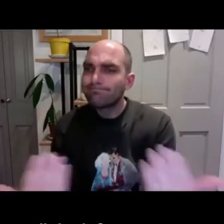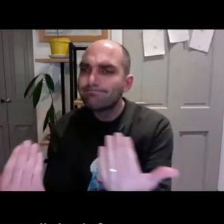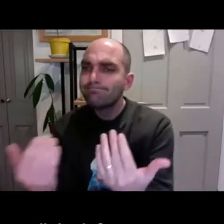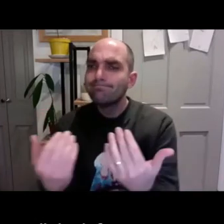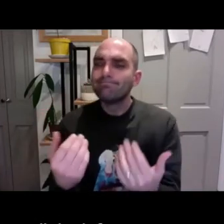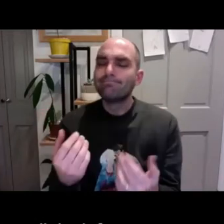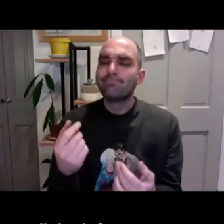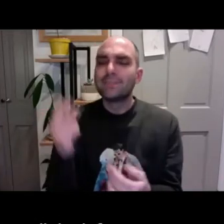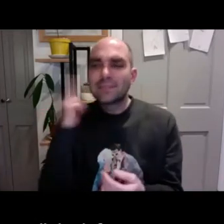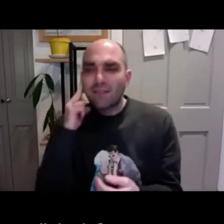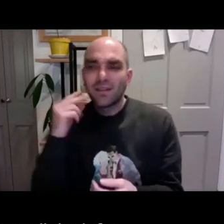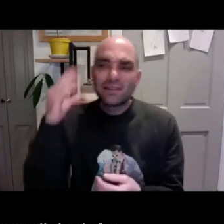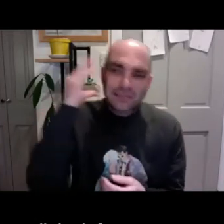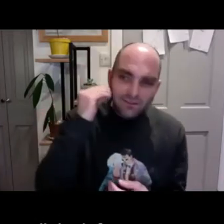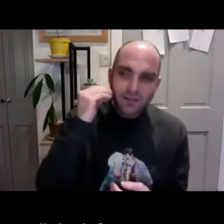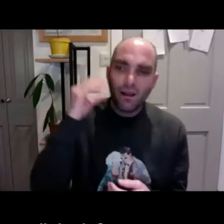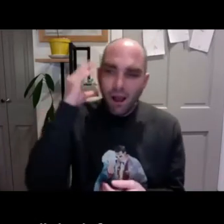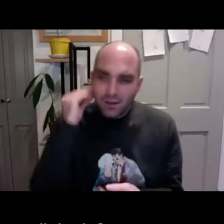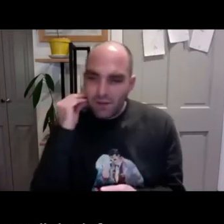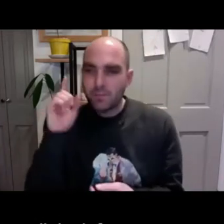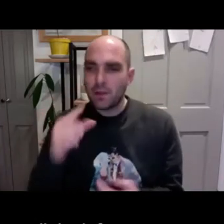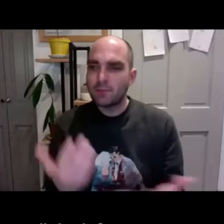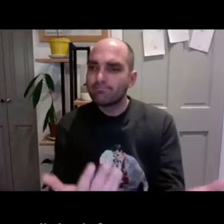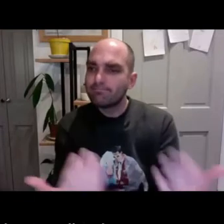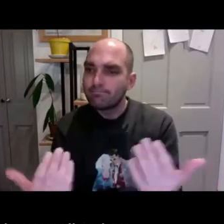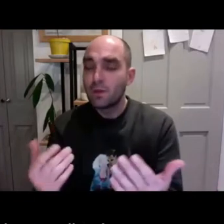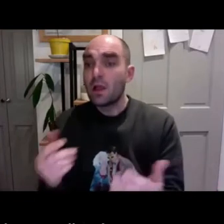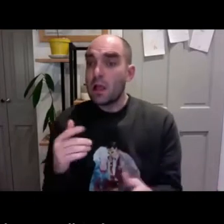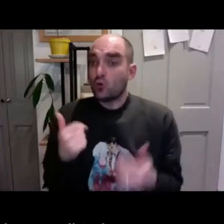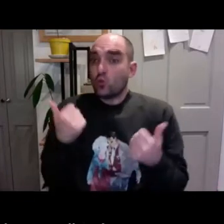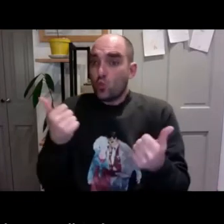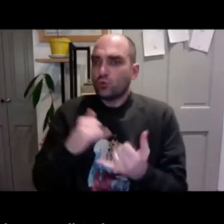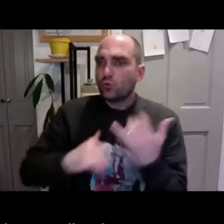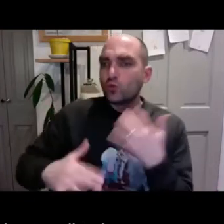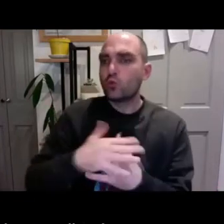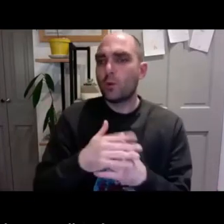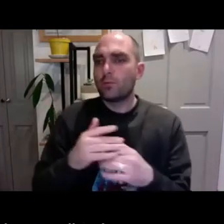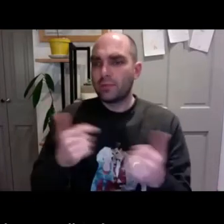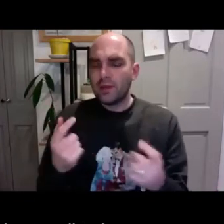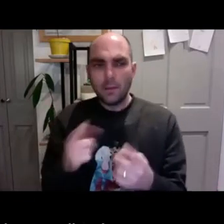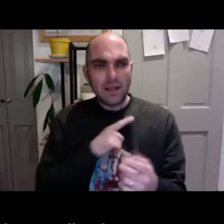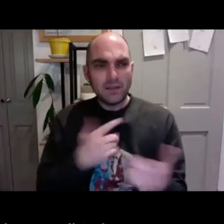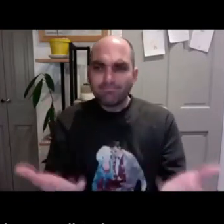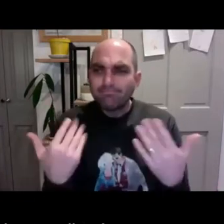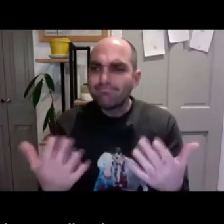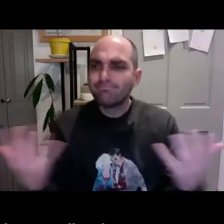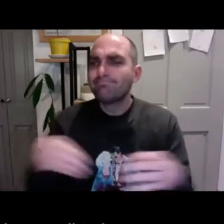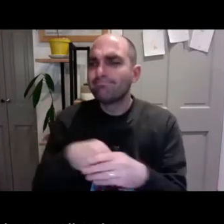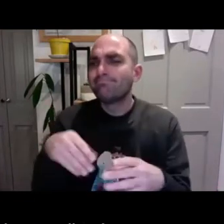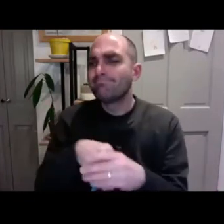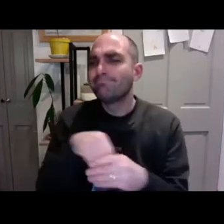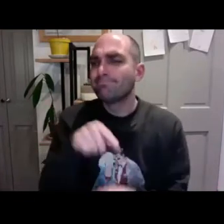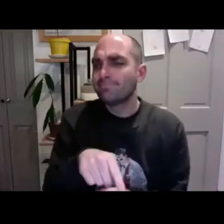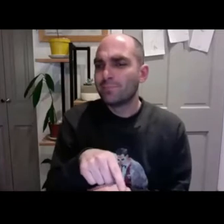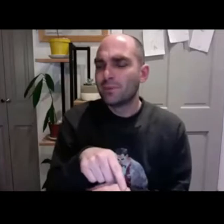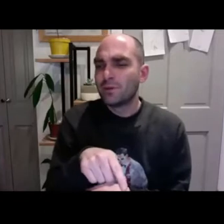And it'll make everybody look good as well, look more accessible, look more welcoming, deaf, hard enough hearing, deafened people can all enjoy at the same time and socialise together.